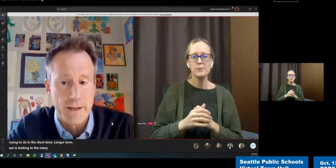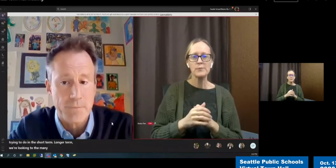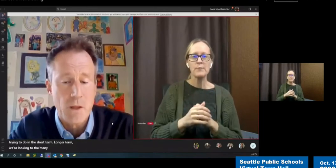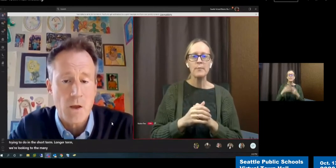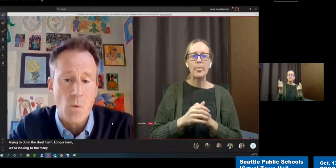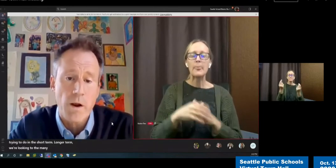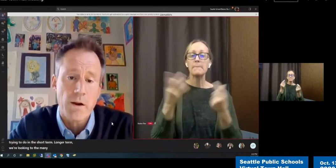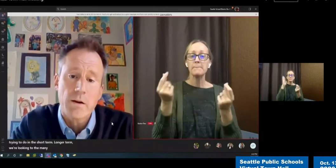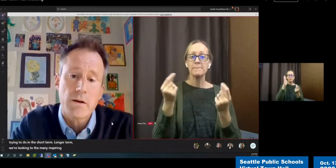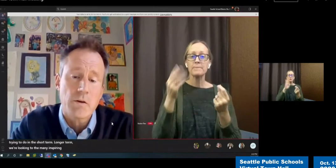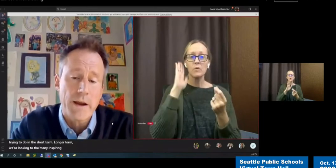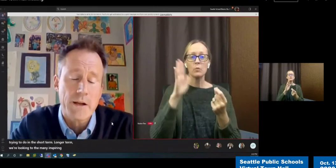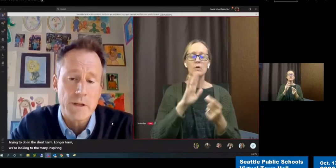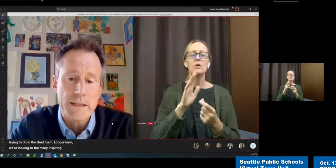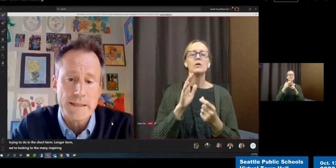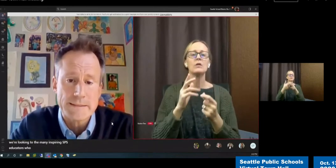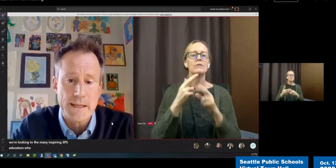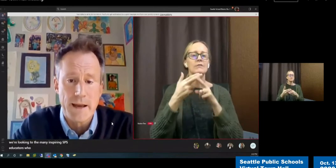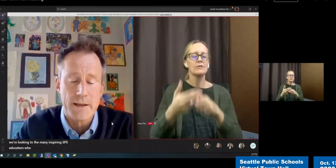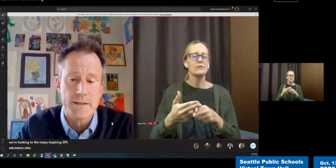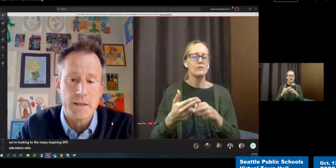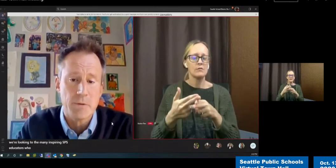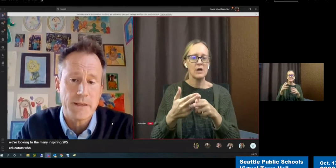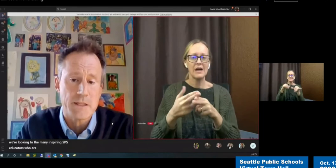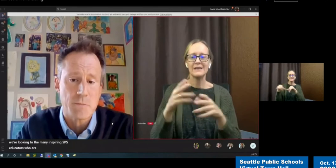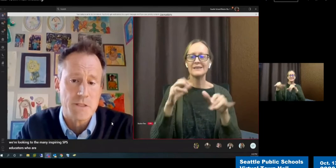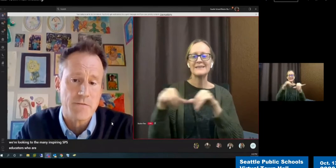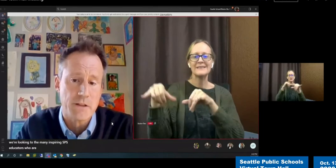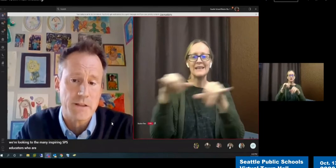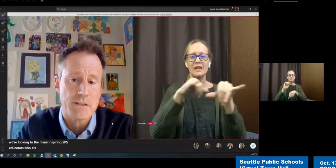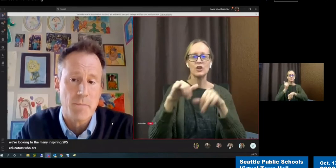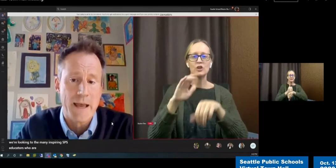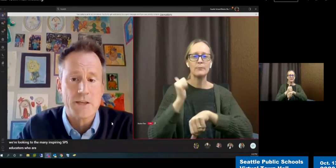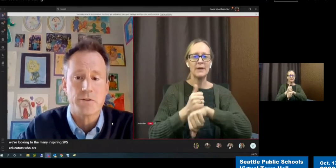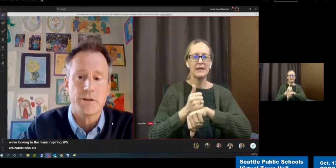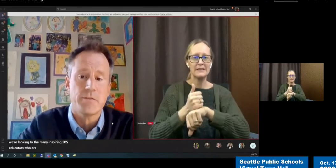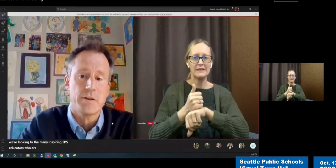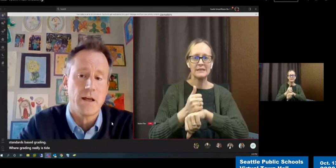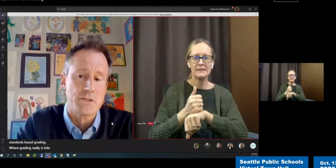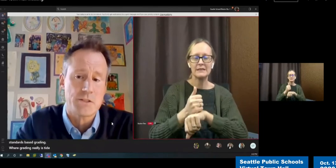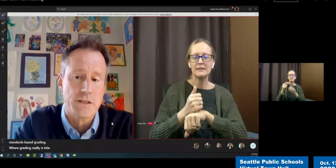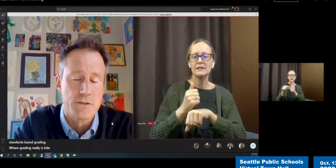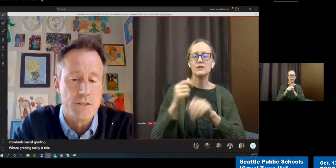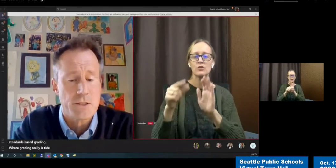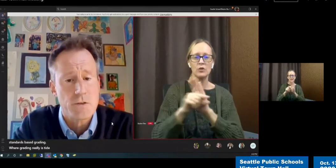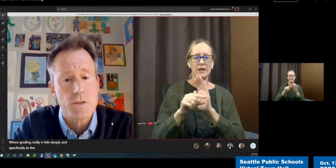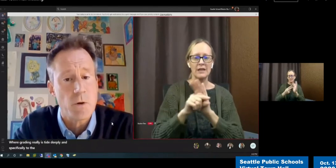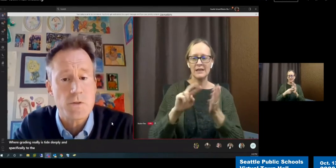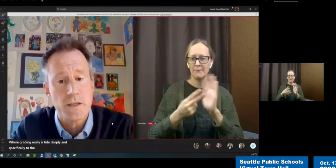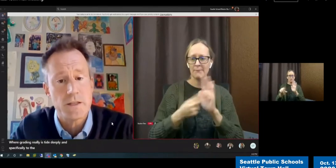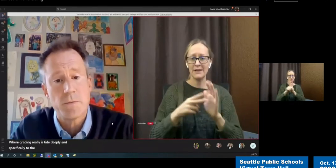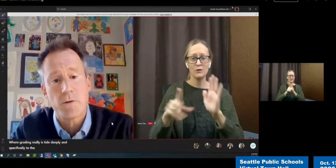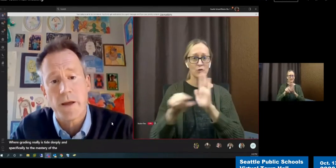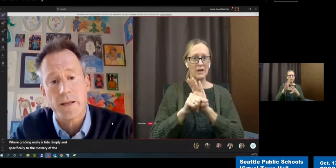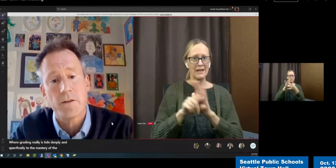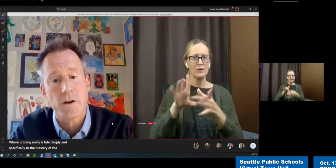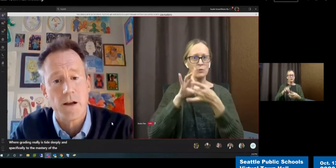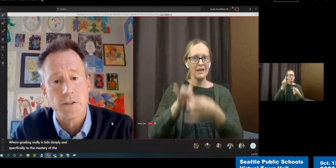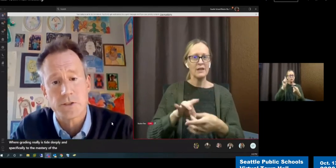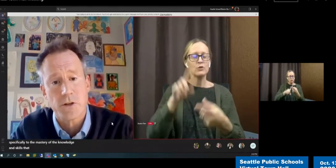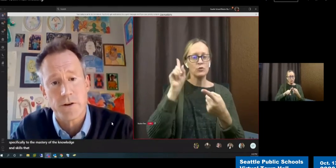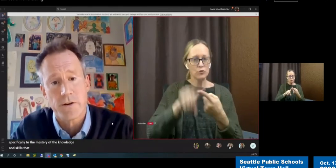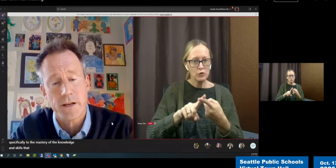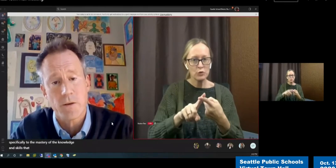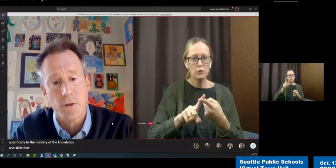grading. Where grading really is tied deeply and specifically to the mastery of the knowledge and skills that students most need to be ready for